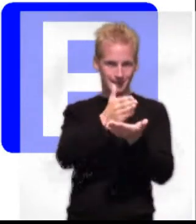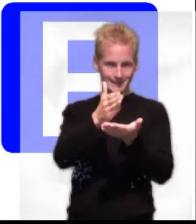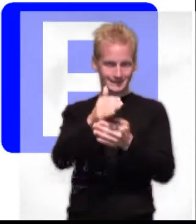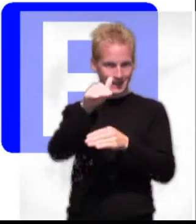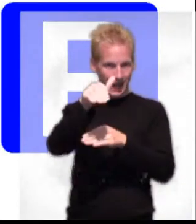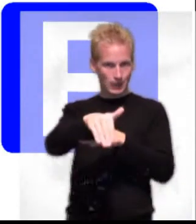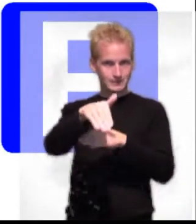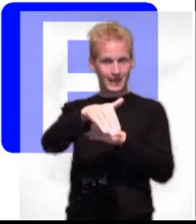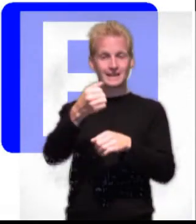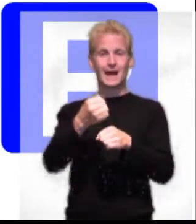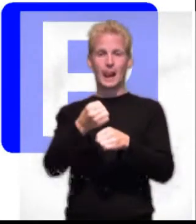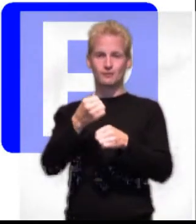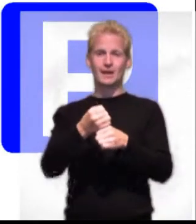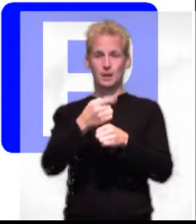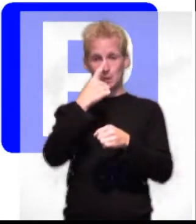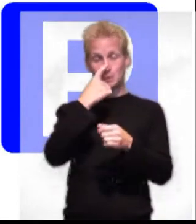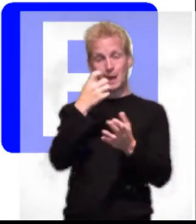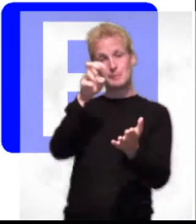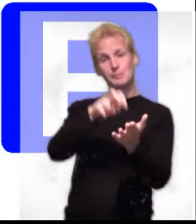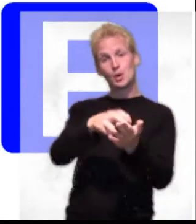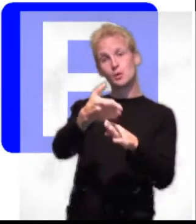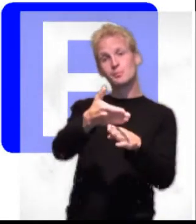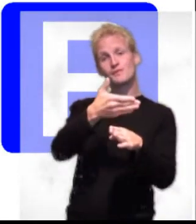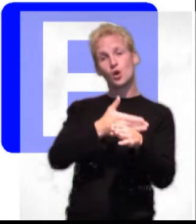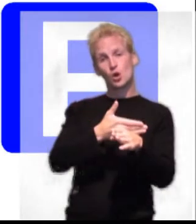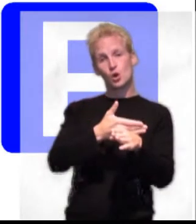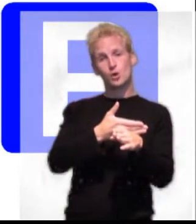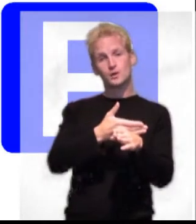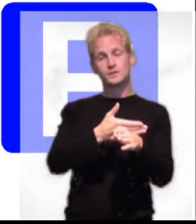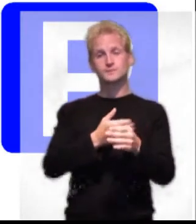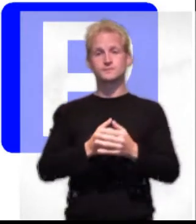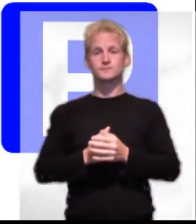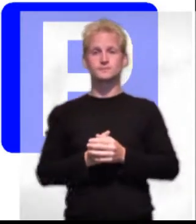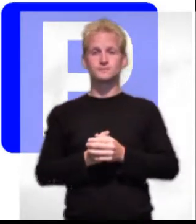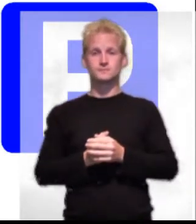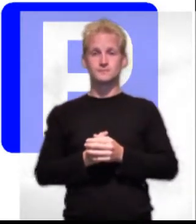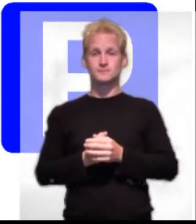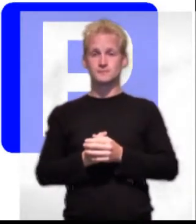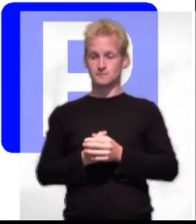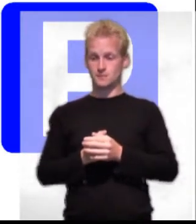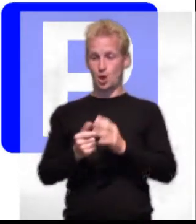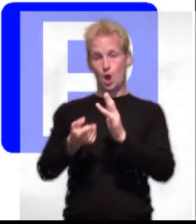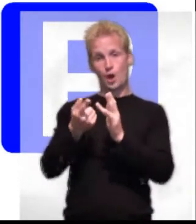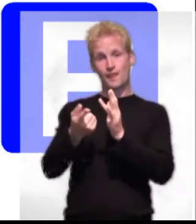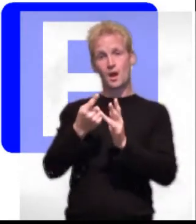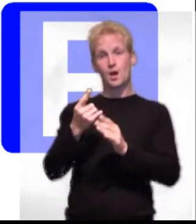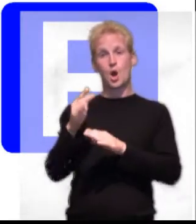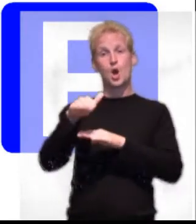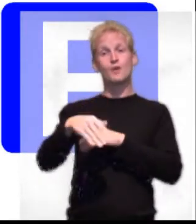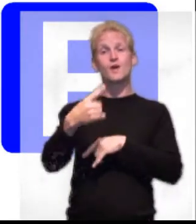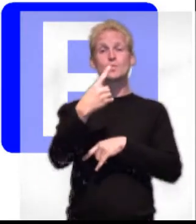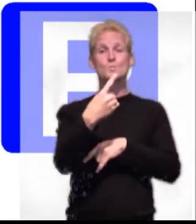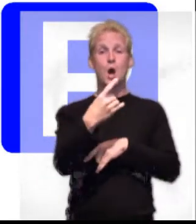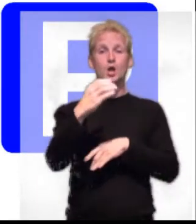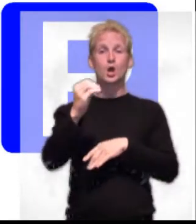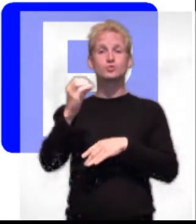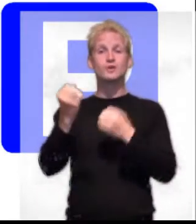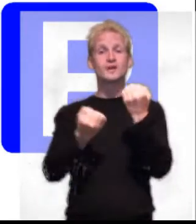the gallery that can be reserved. There are over 100 other parking spaces in the same car park.